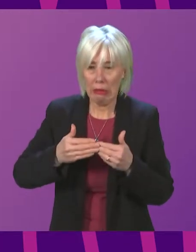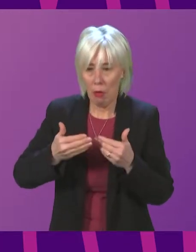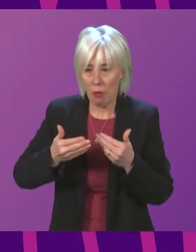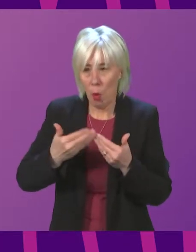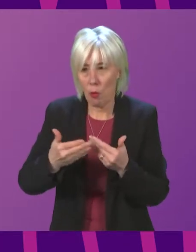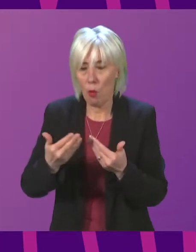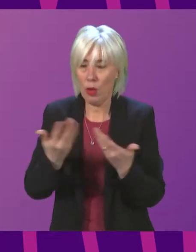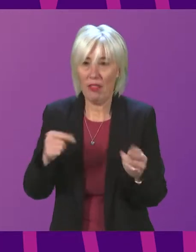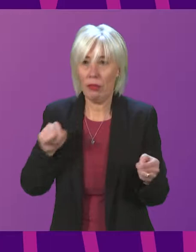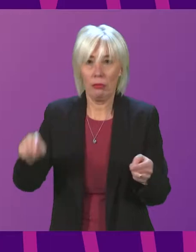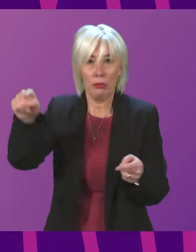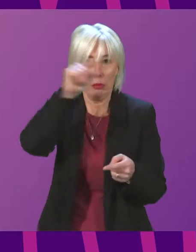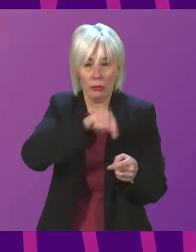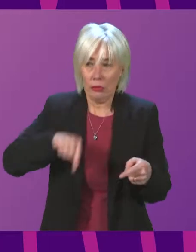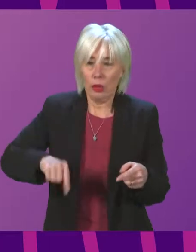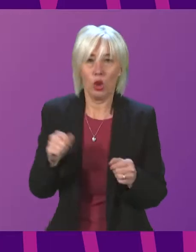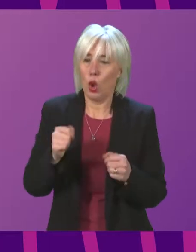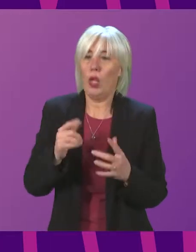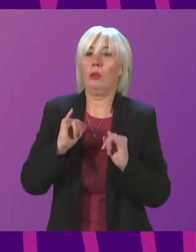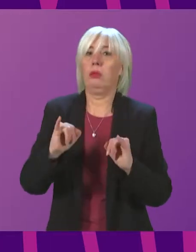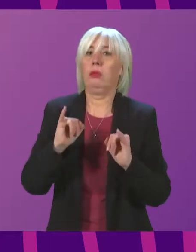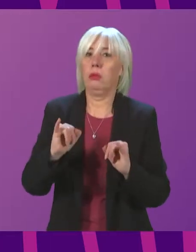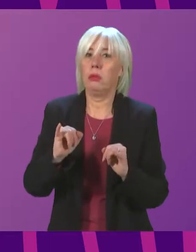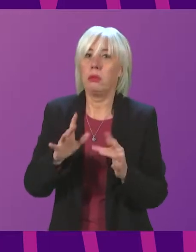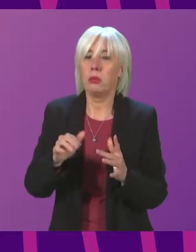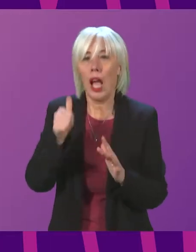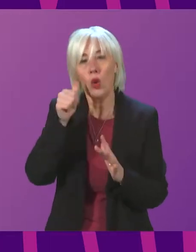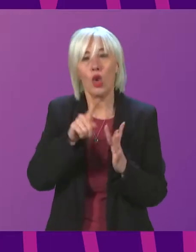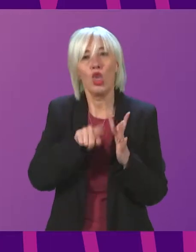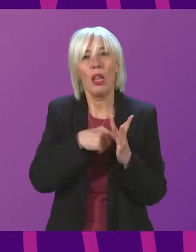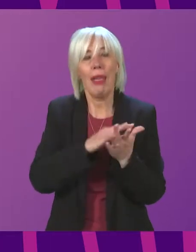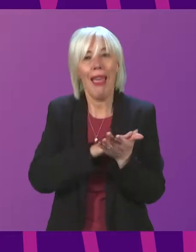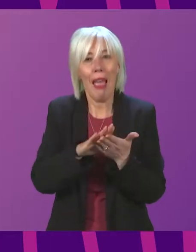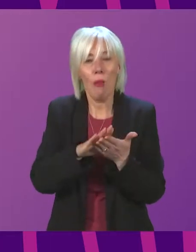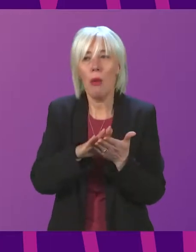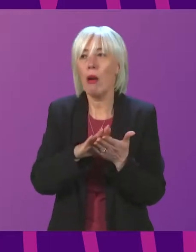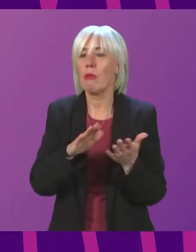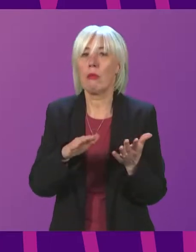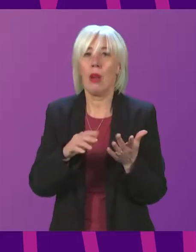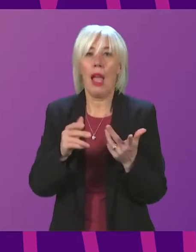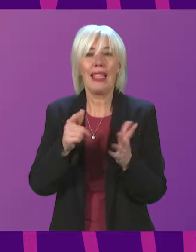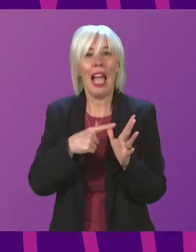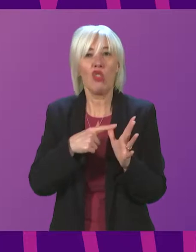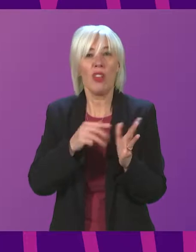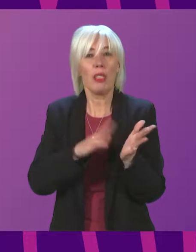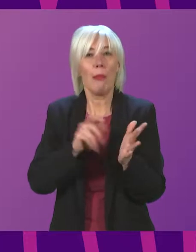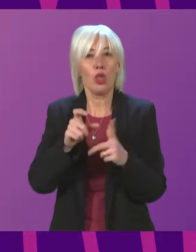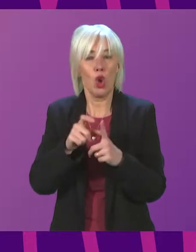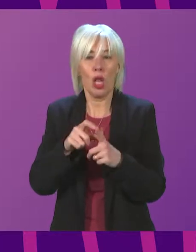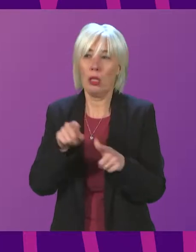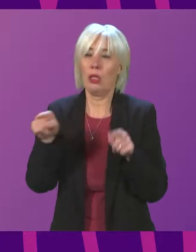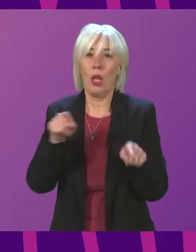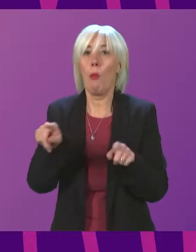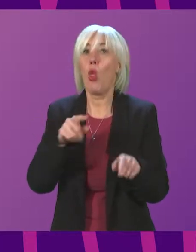Scotland. I know that Jamie Hepburn, MSP and Stuart MacDonald, MP, have already met with